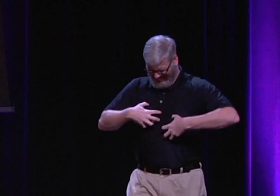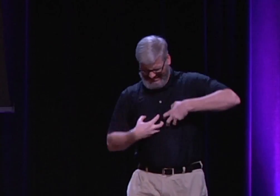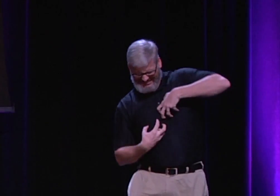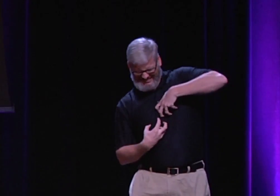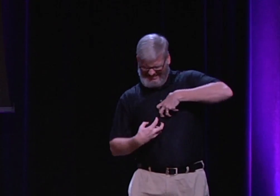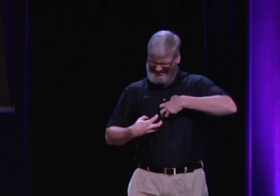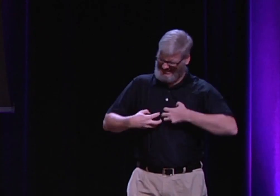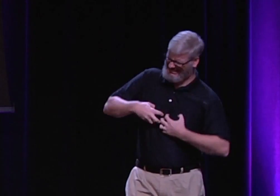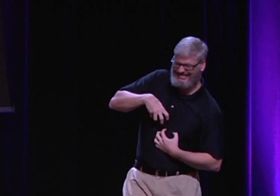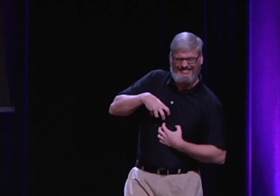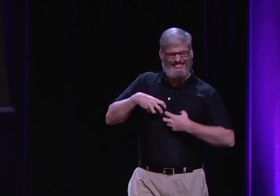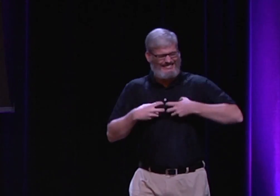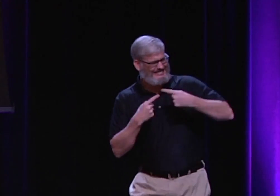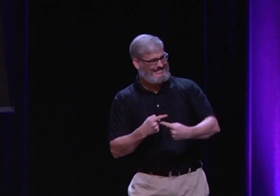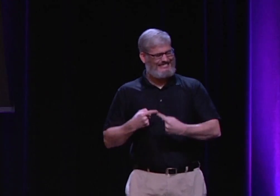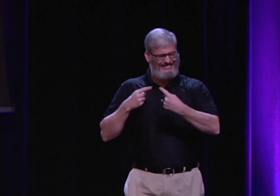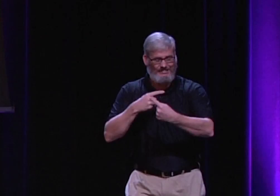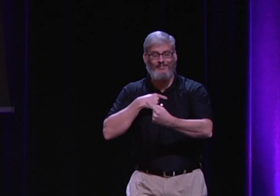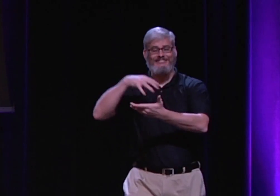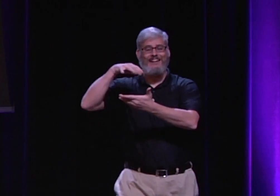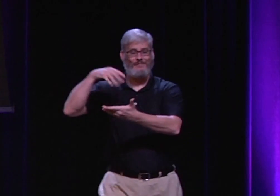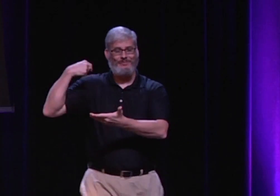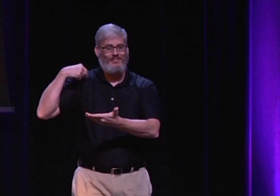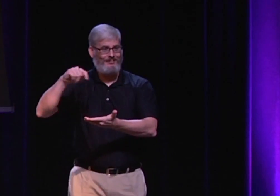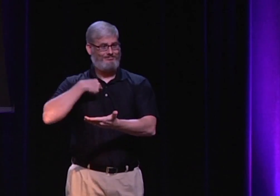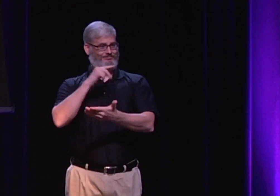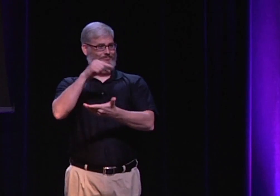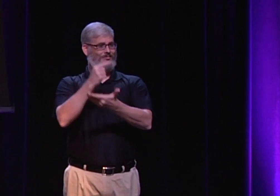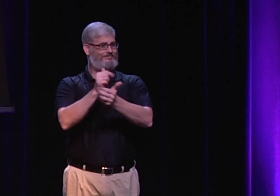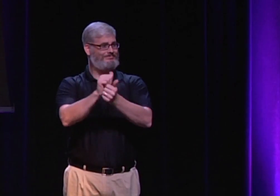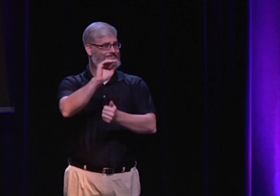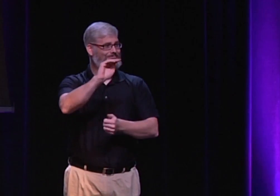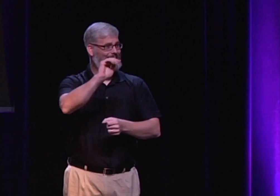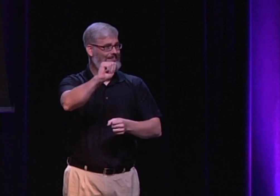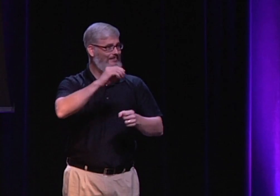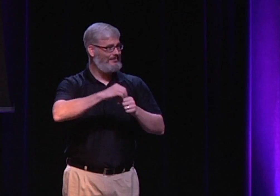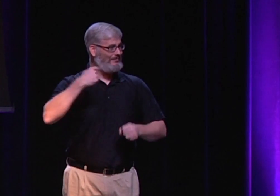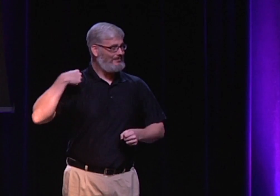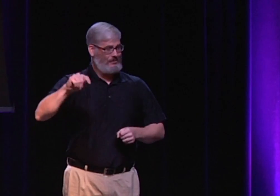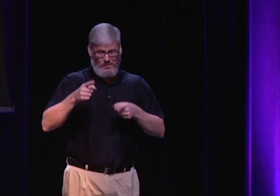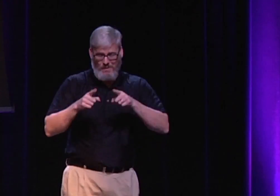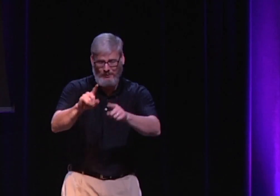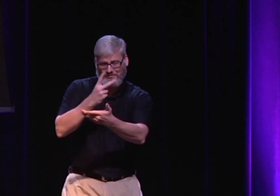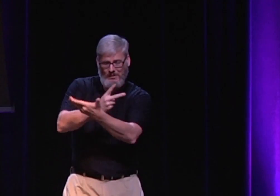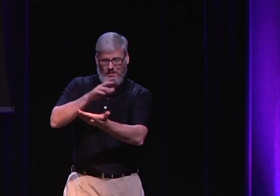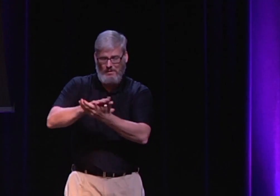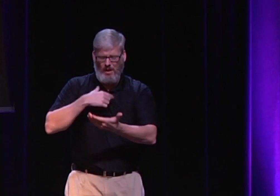years, and just so many years, and so many books, and I ended up graduating with a master's degree